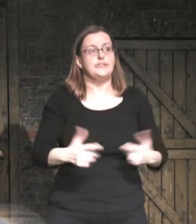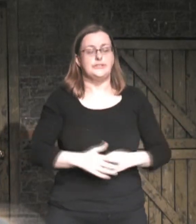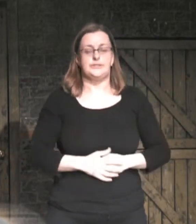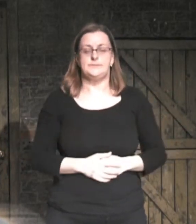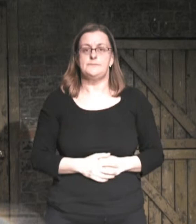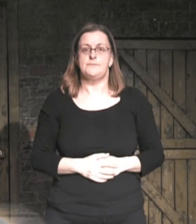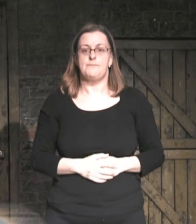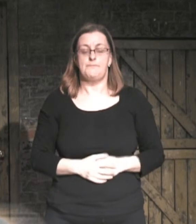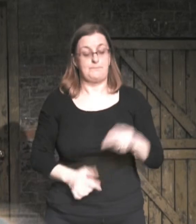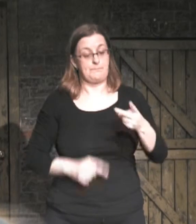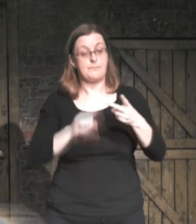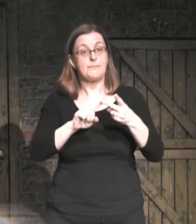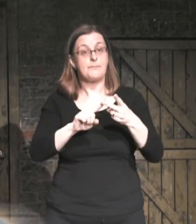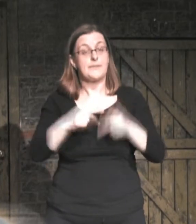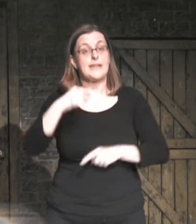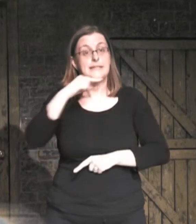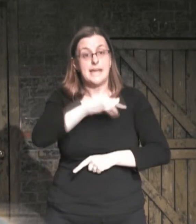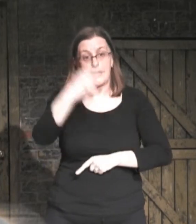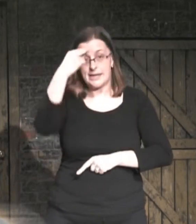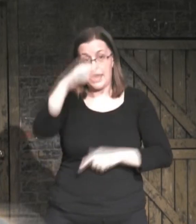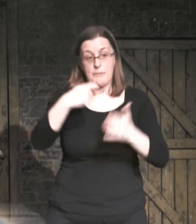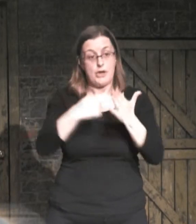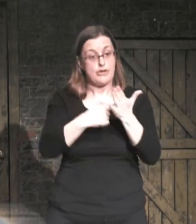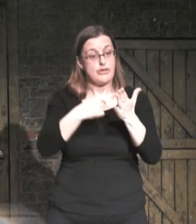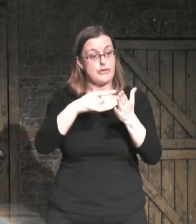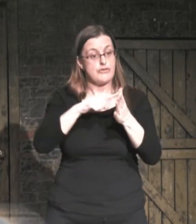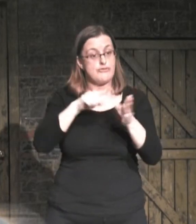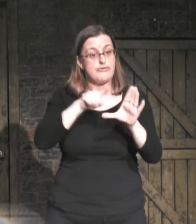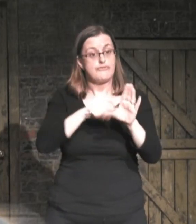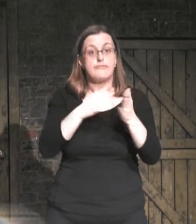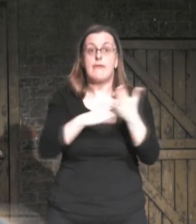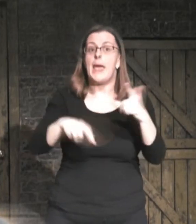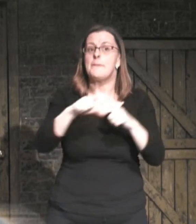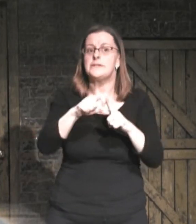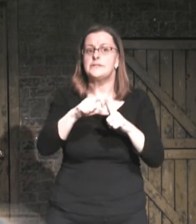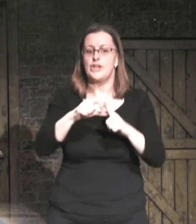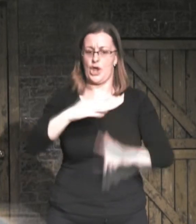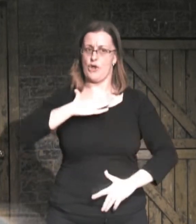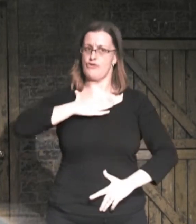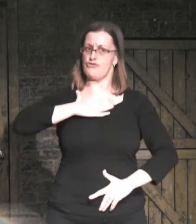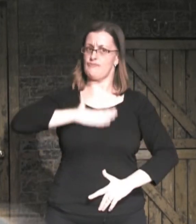His son Raymond who is calm and the quietest person in the family.